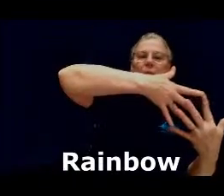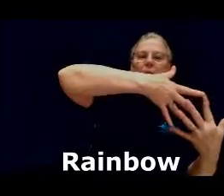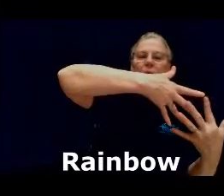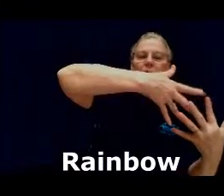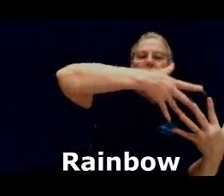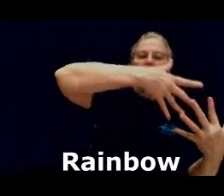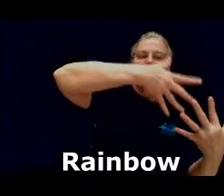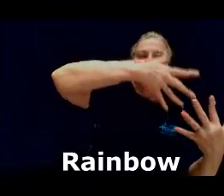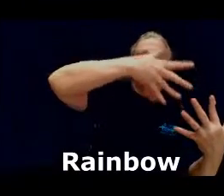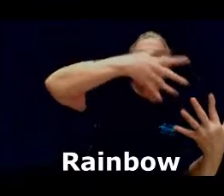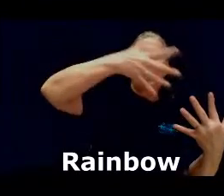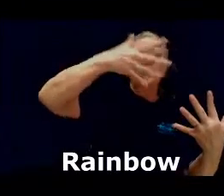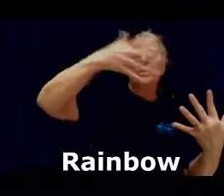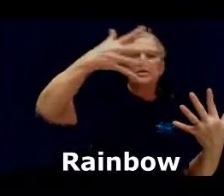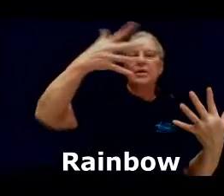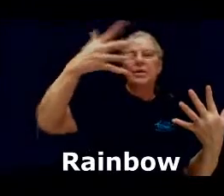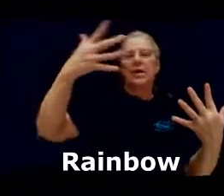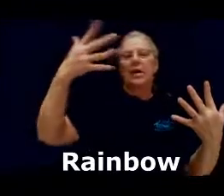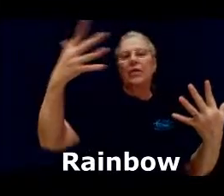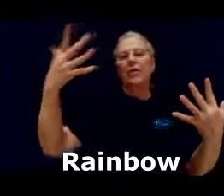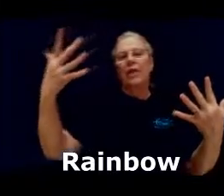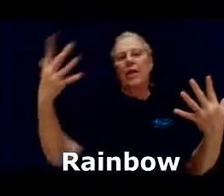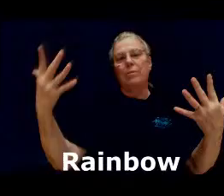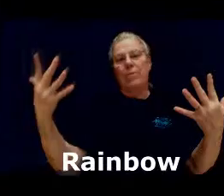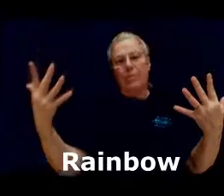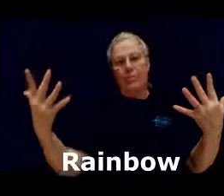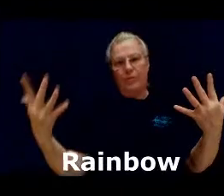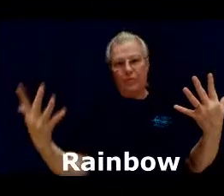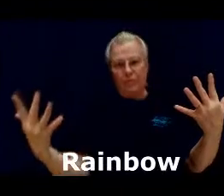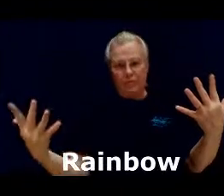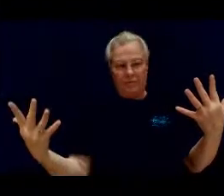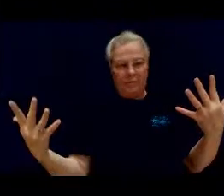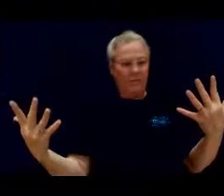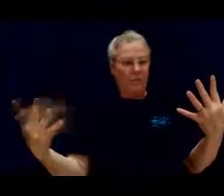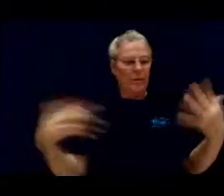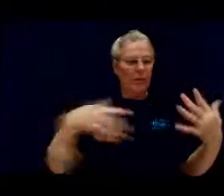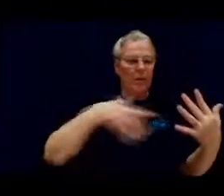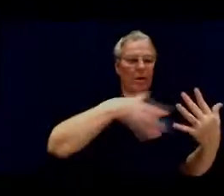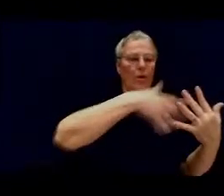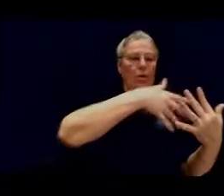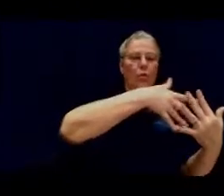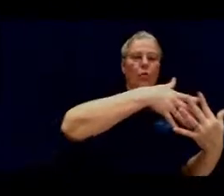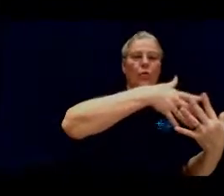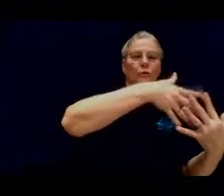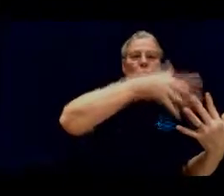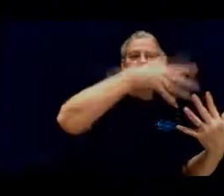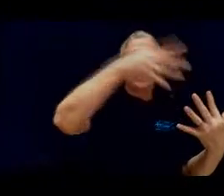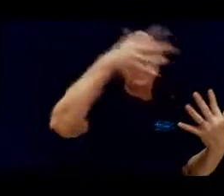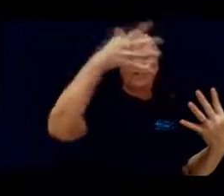the stripes in the rainbow rainbow